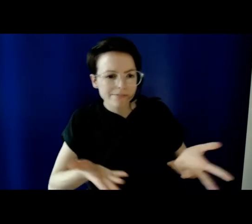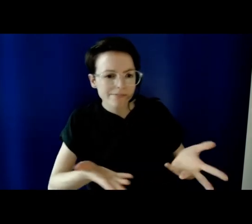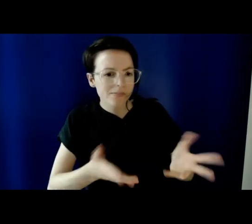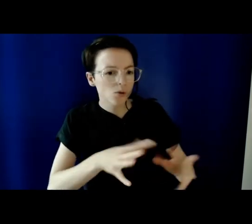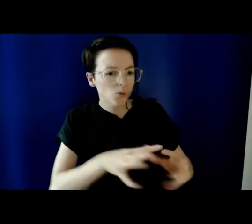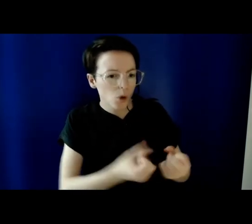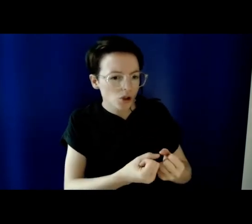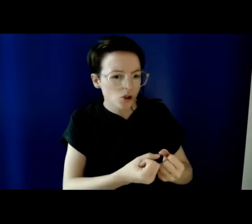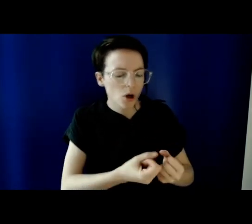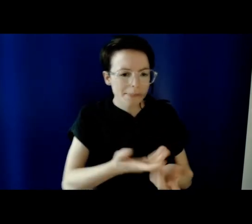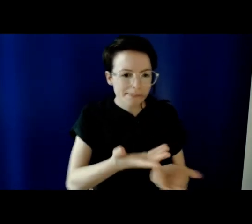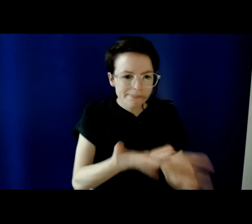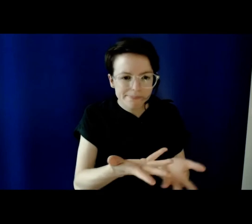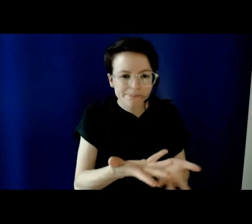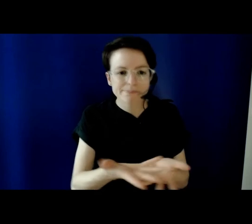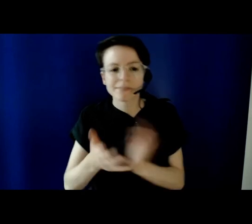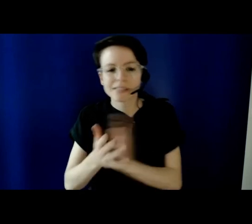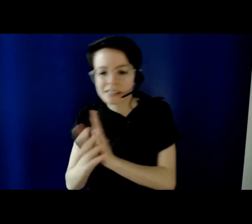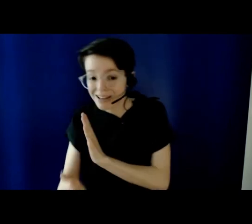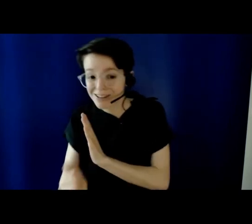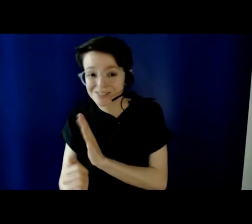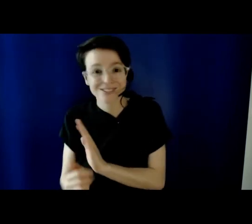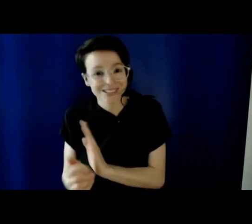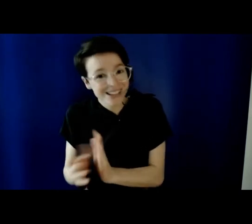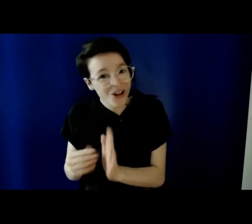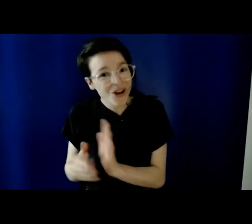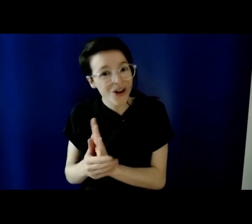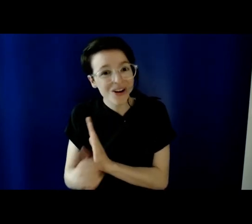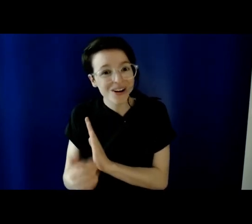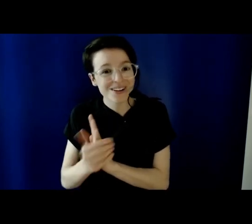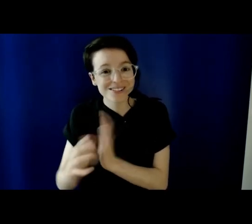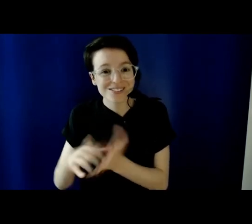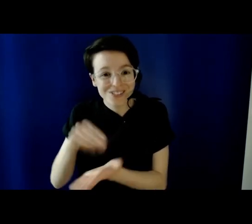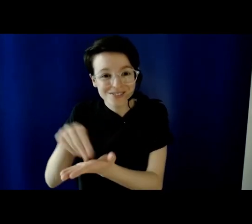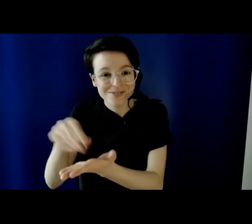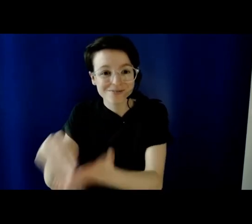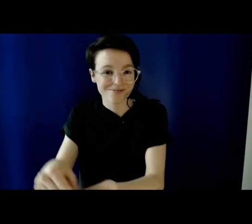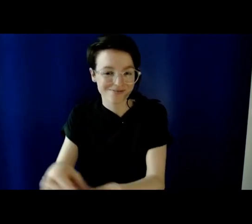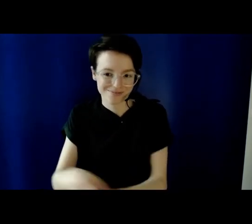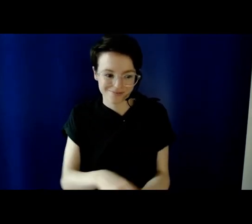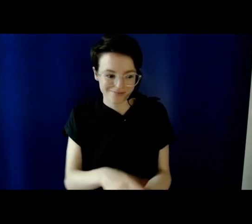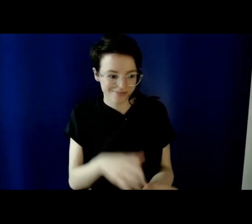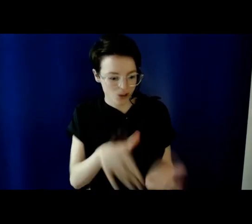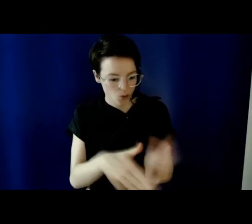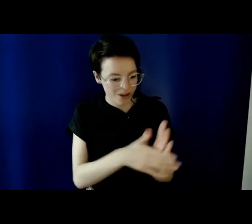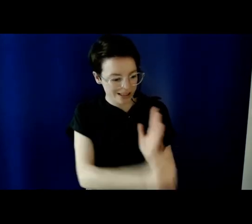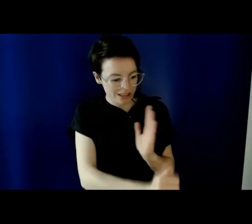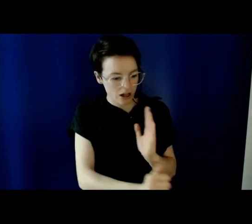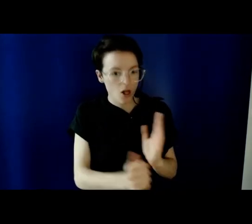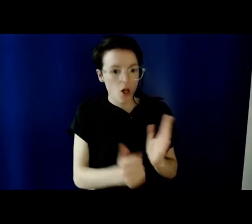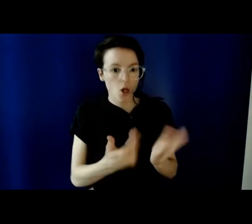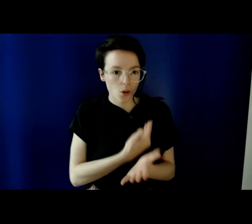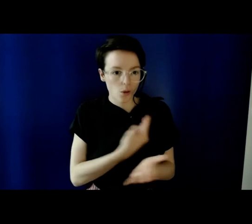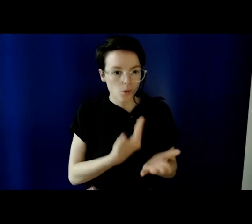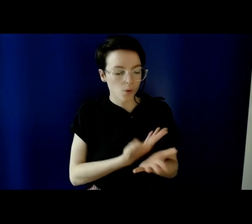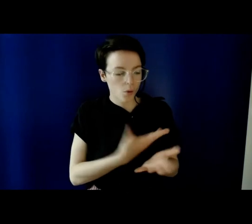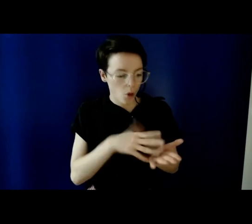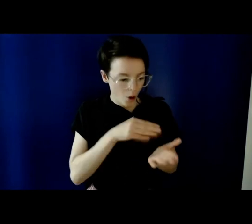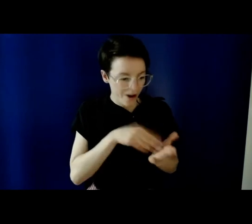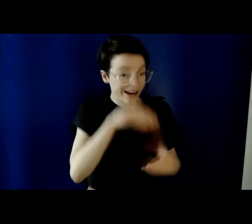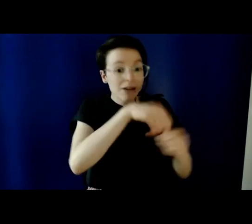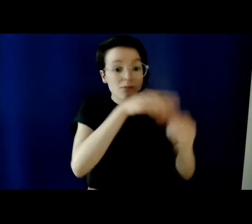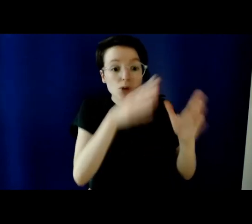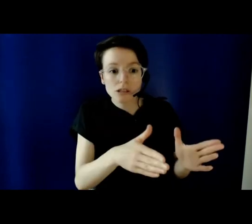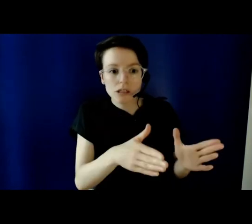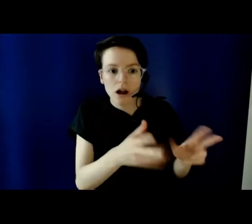need to be learned and honed. The same is true to adapting these skills to a different setting. With more practice, we